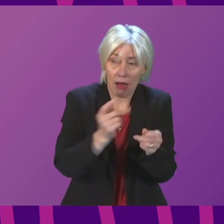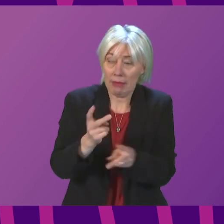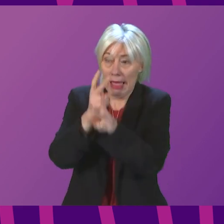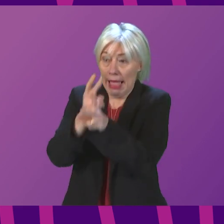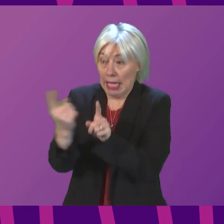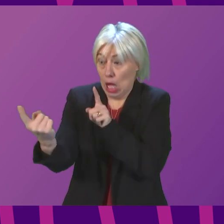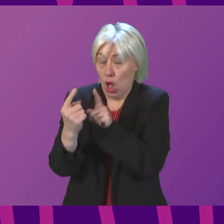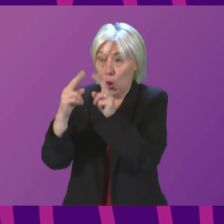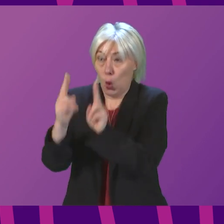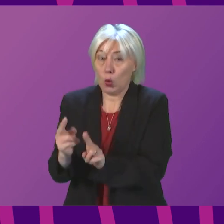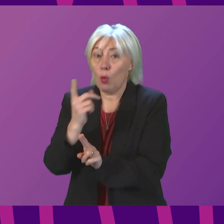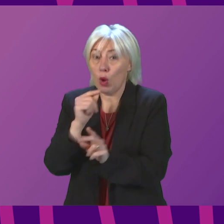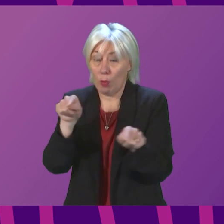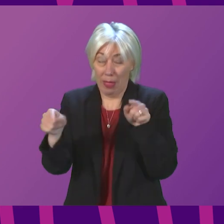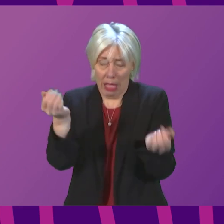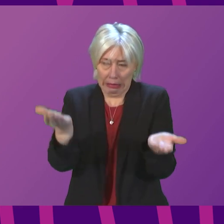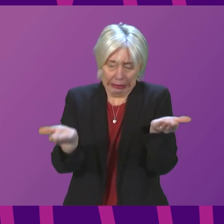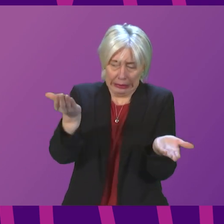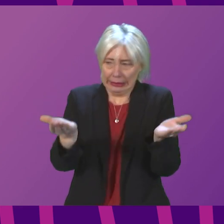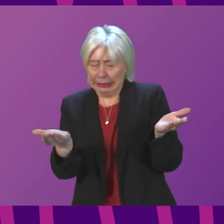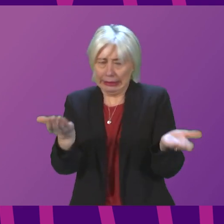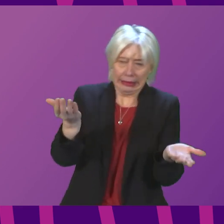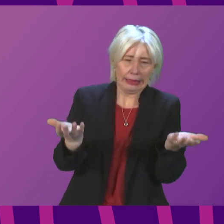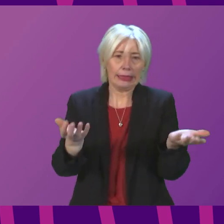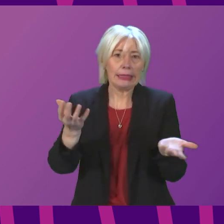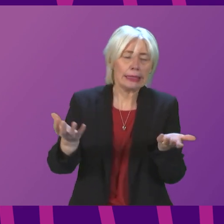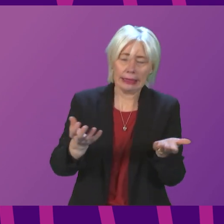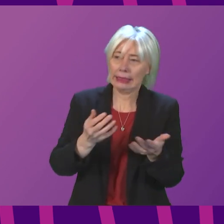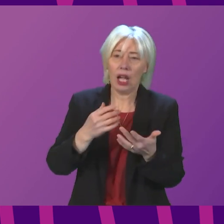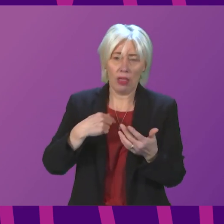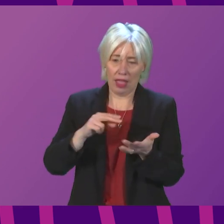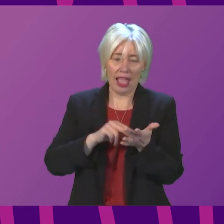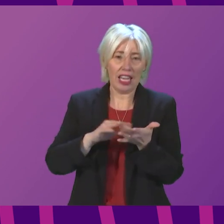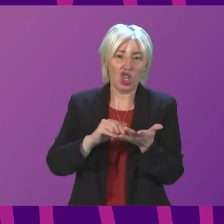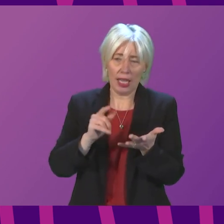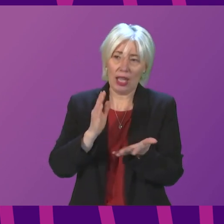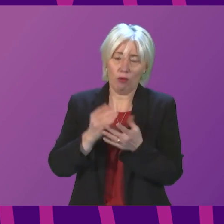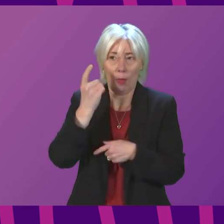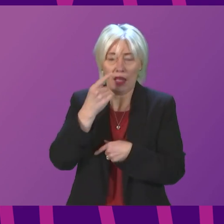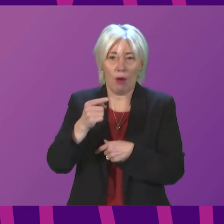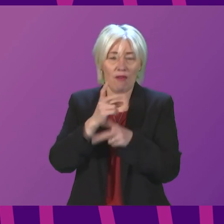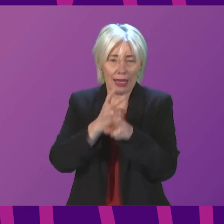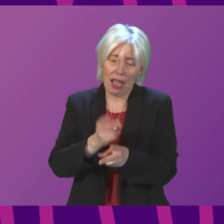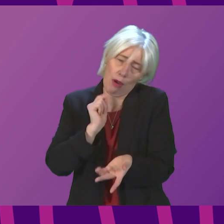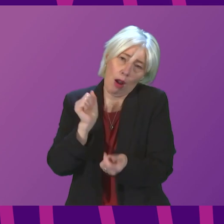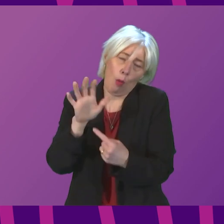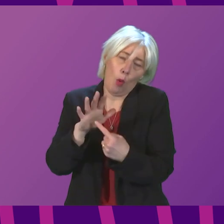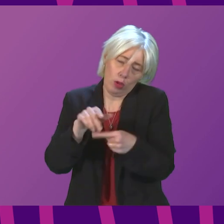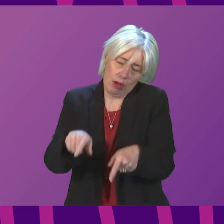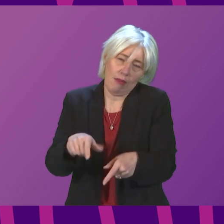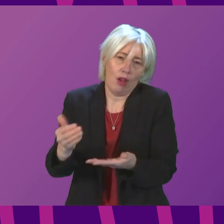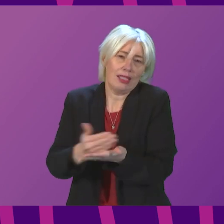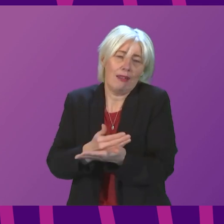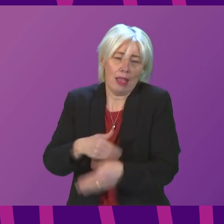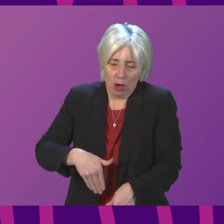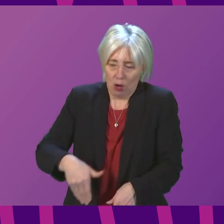as possible. That is a balance that we have to grapple with in many aspects of NHS care, but it is particularly important here when we talking about the safety of pregnant